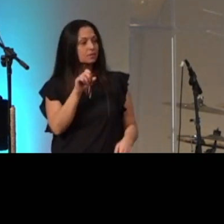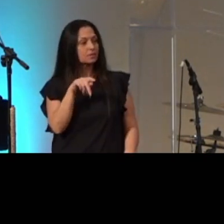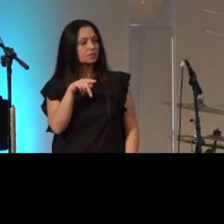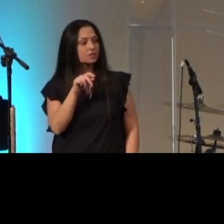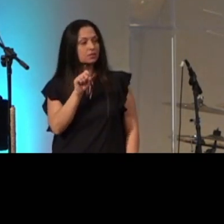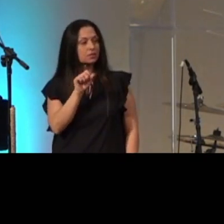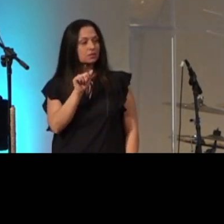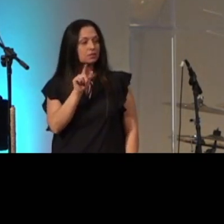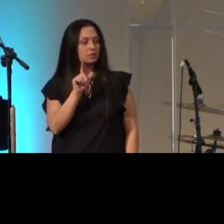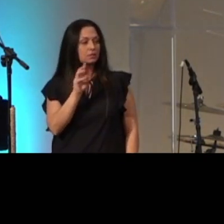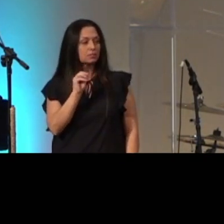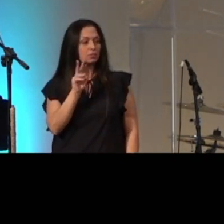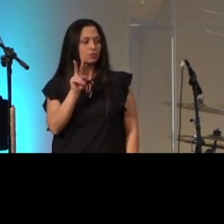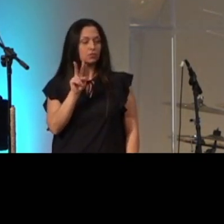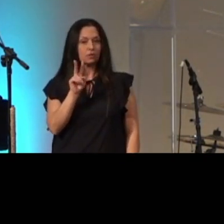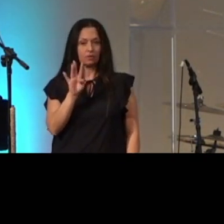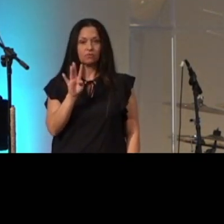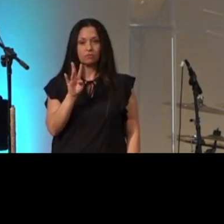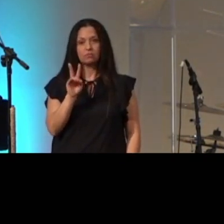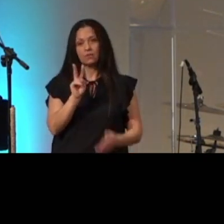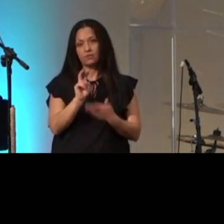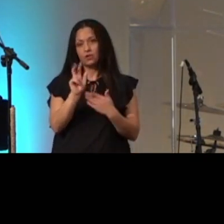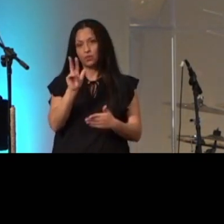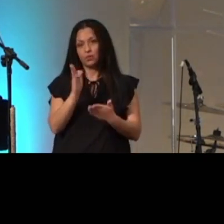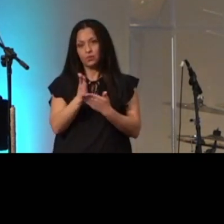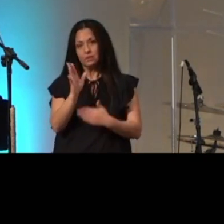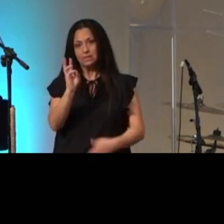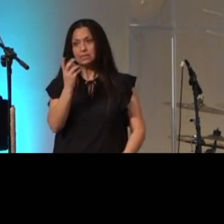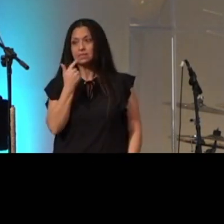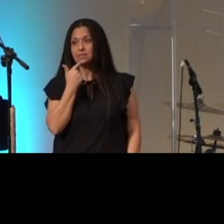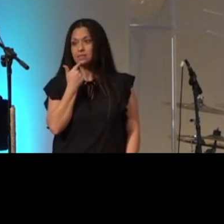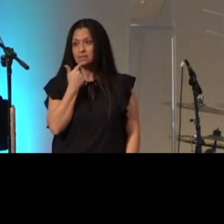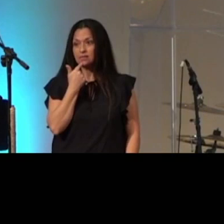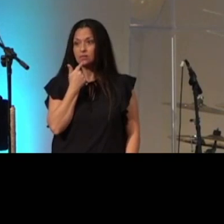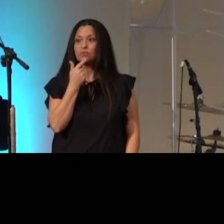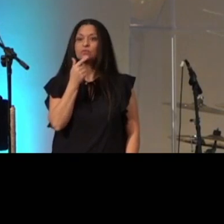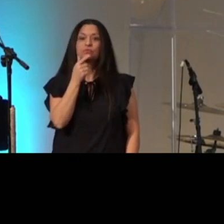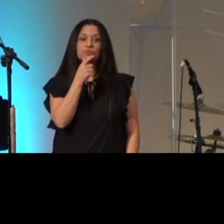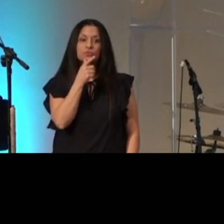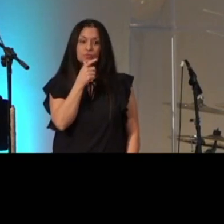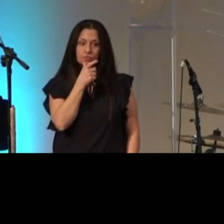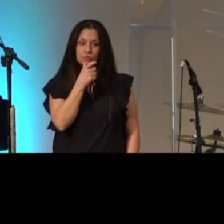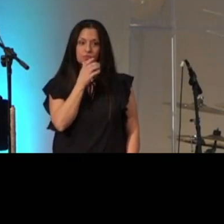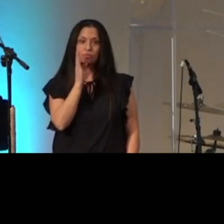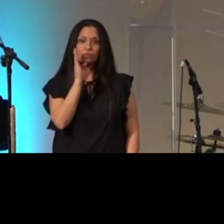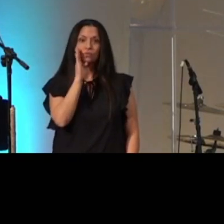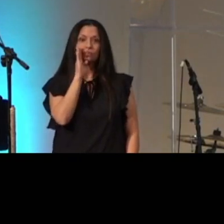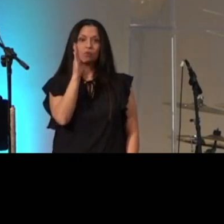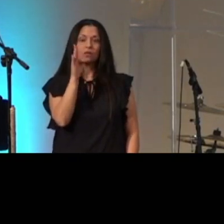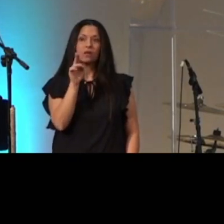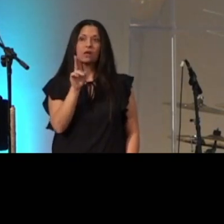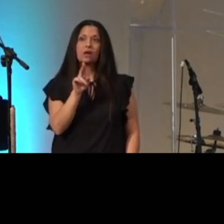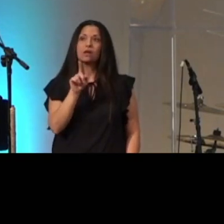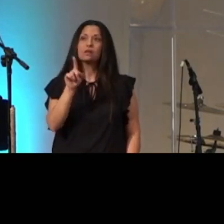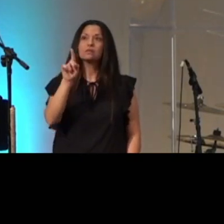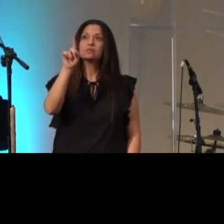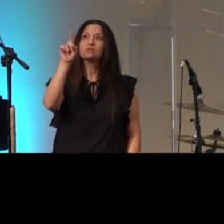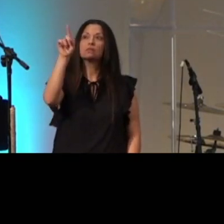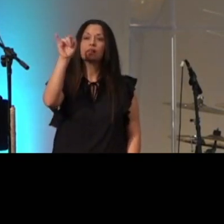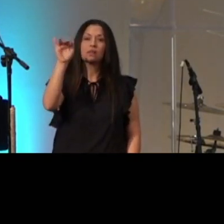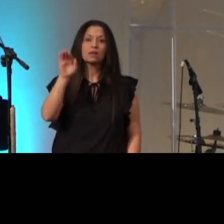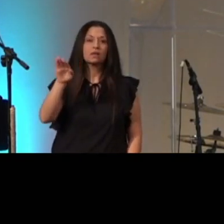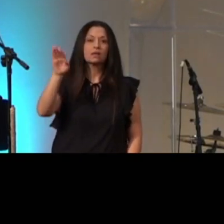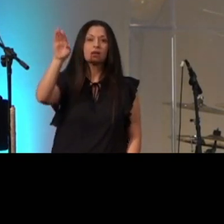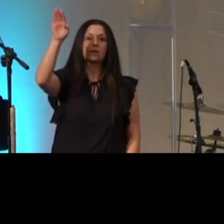verses 3 through 6 say this who shall ascend the hill of the